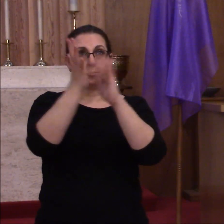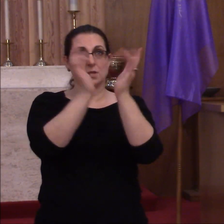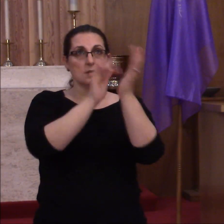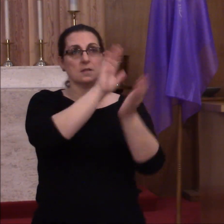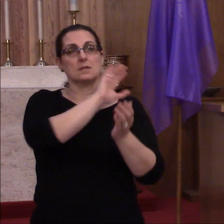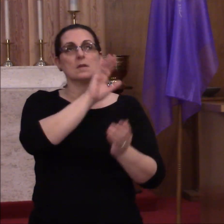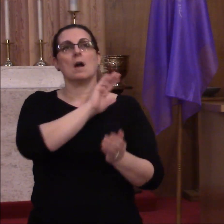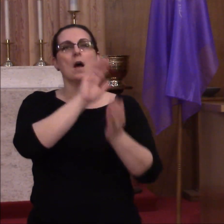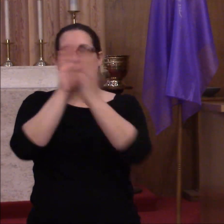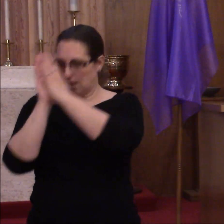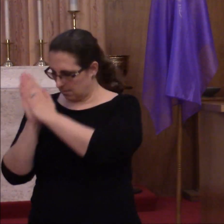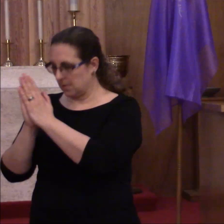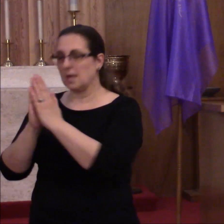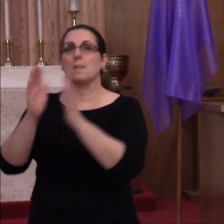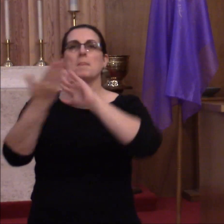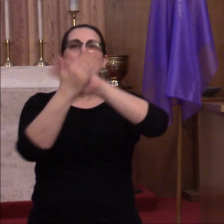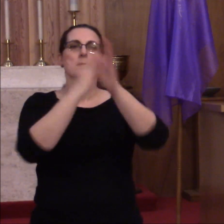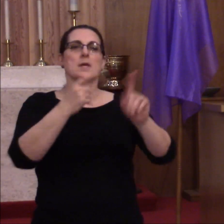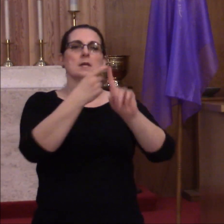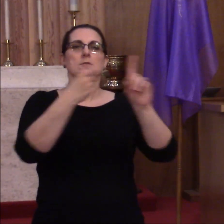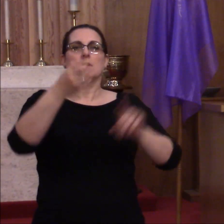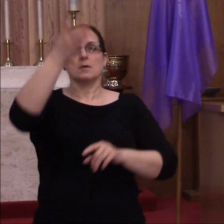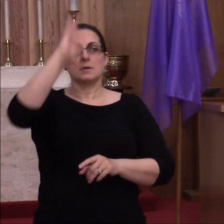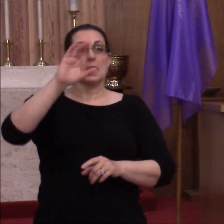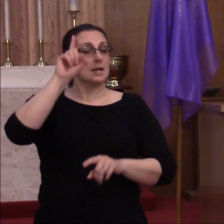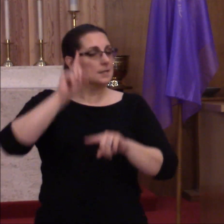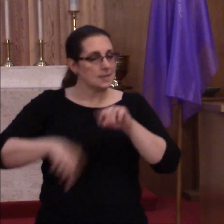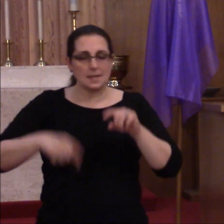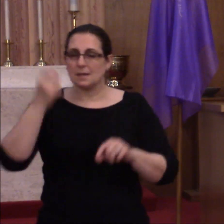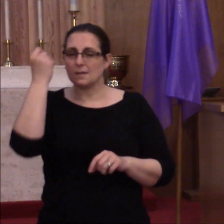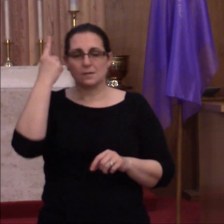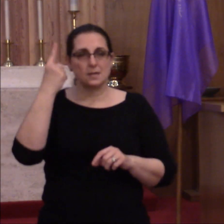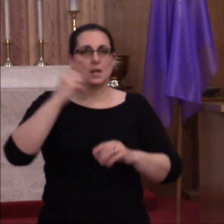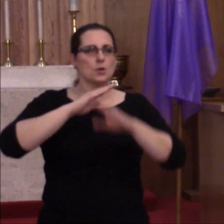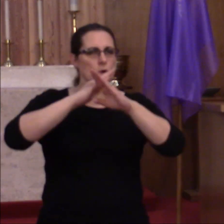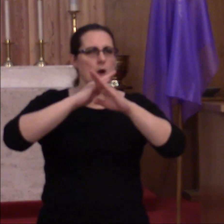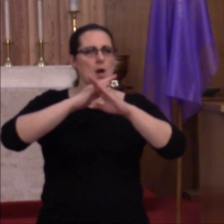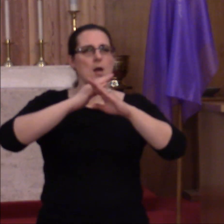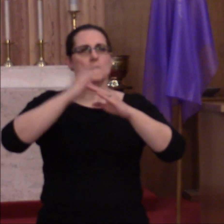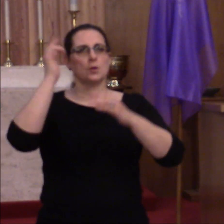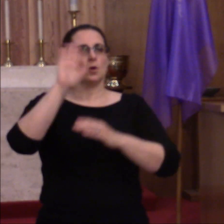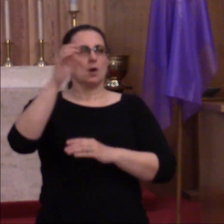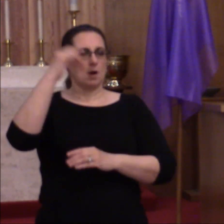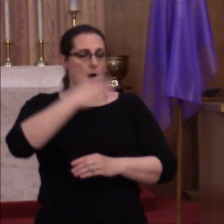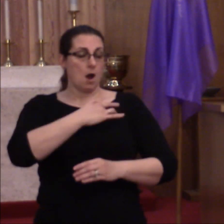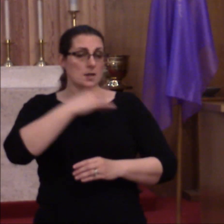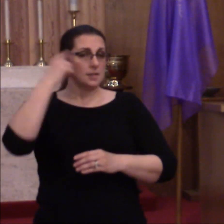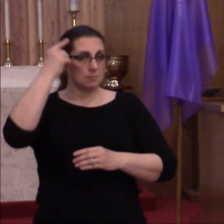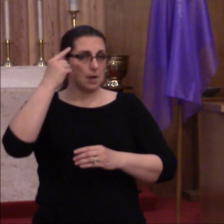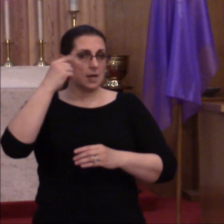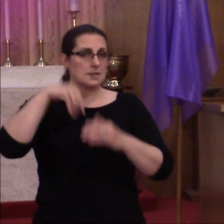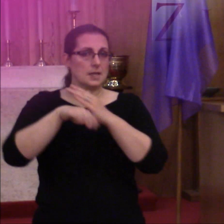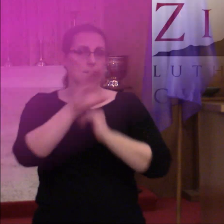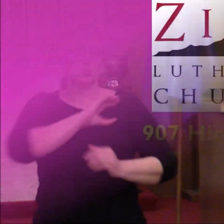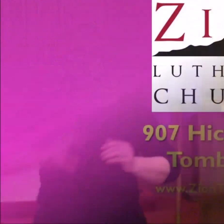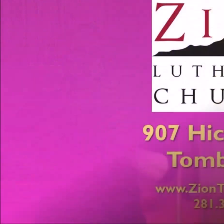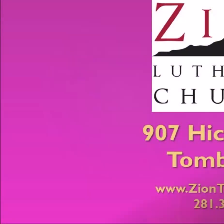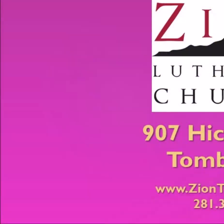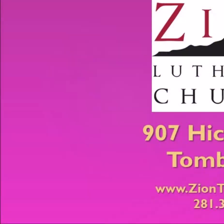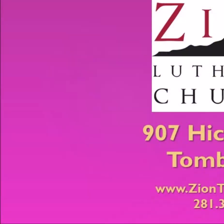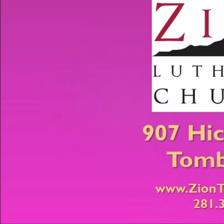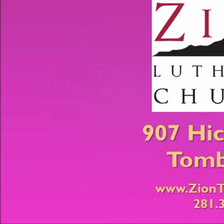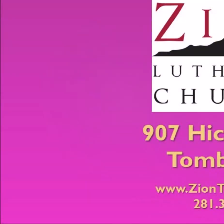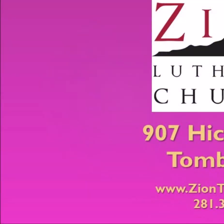The peace of God that surpasses all understanding are to keep your hearts and minds. In Christ Jesus, our Lord. Amen.